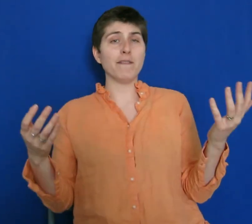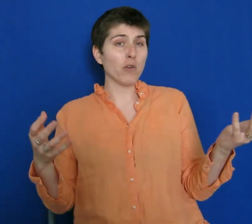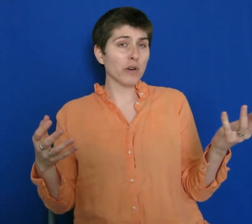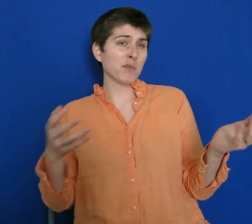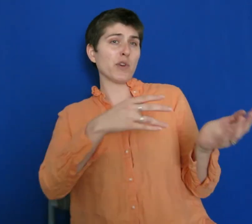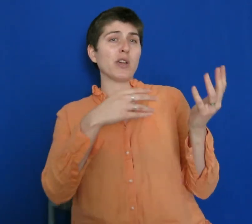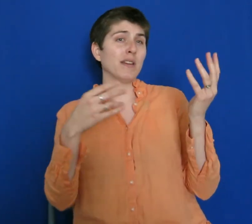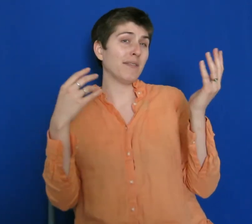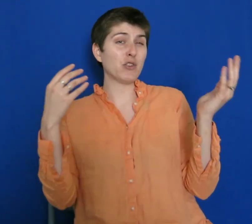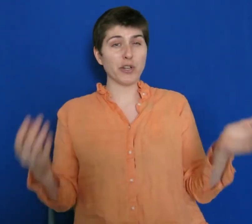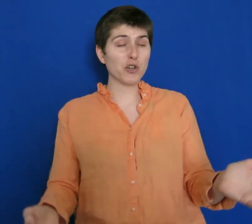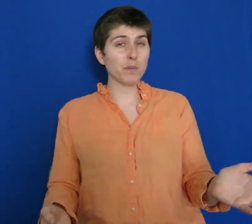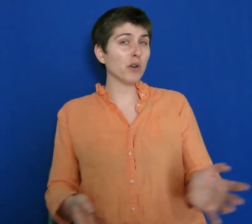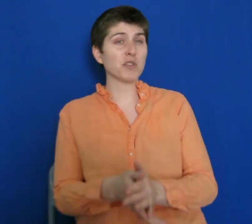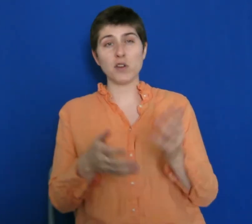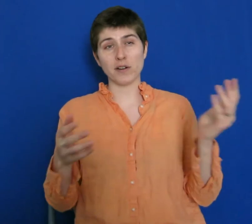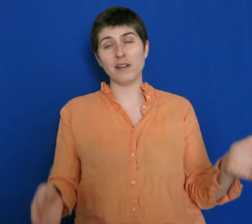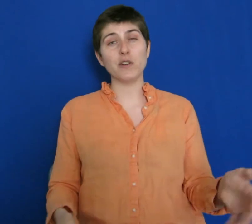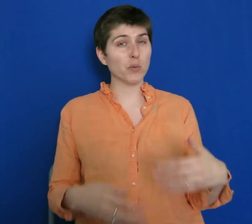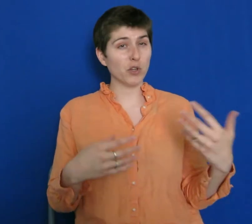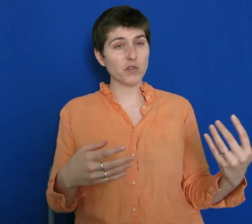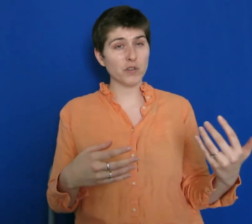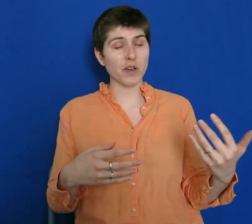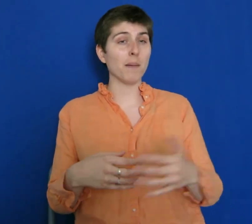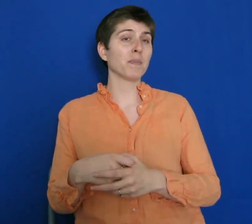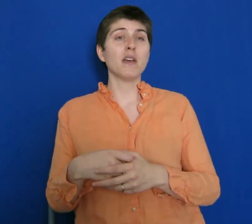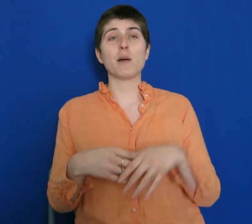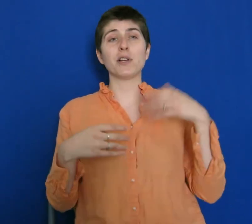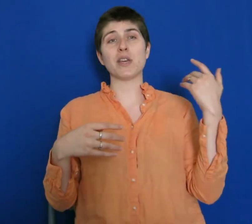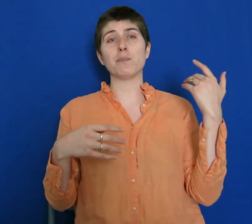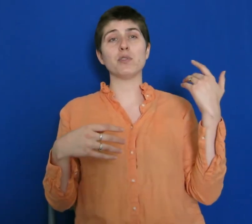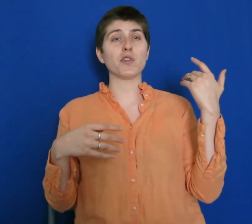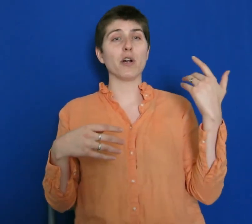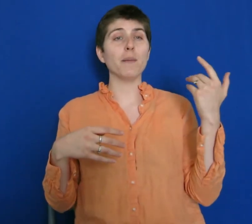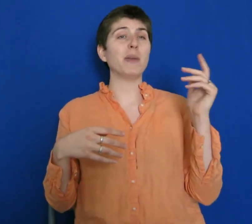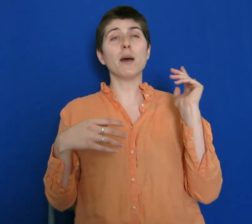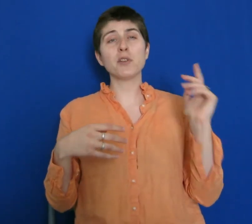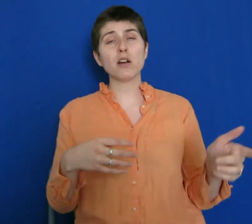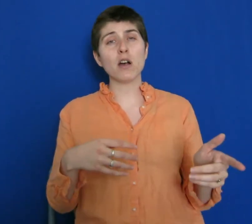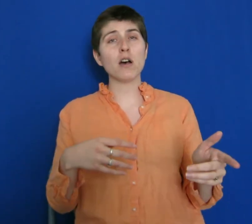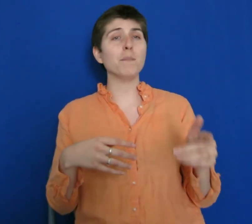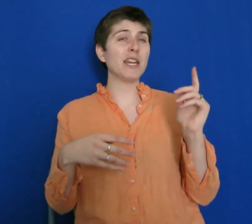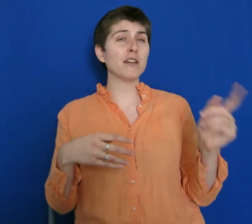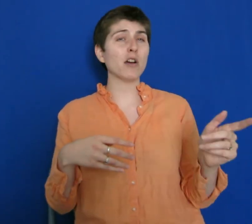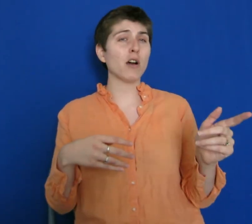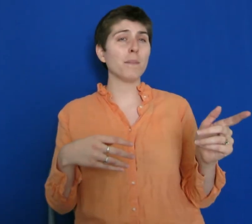forums where you can leave introduction posts and talk to individual users. A couple examples are Meetup.com, Meetin.com,